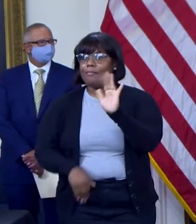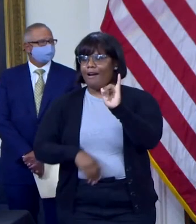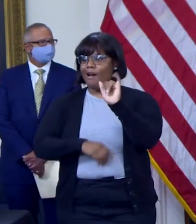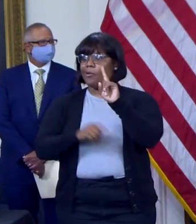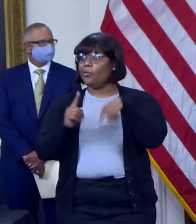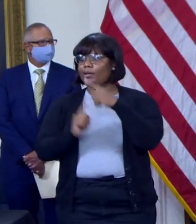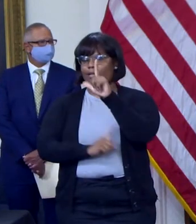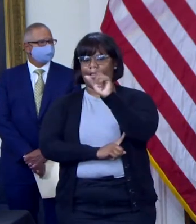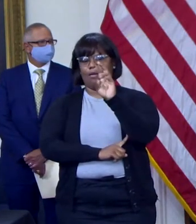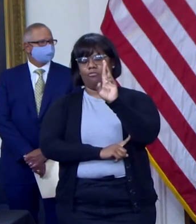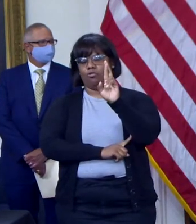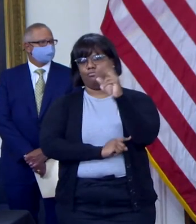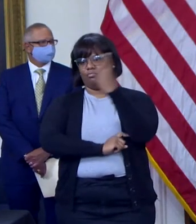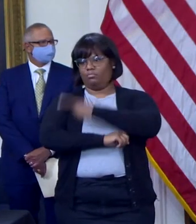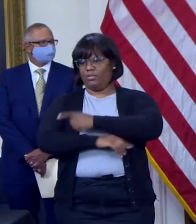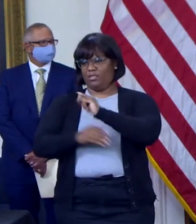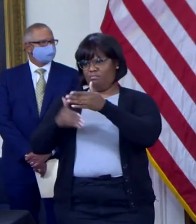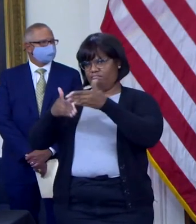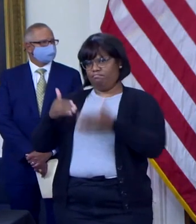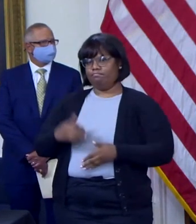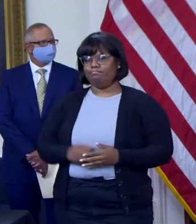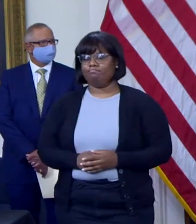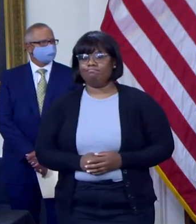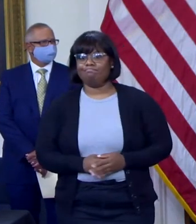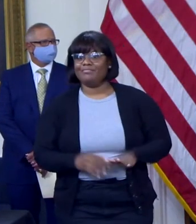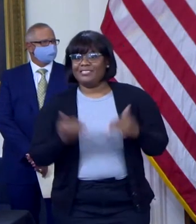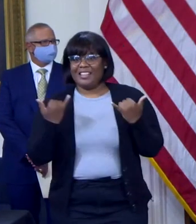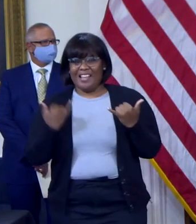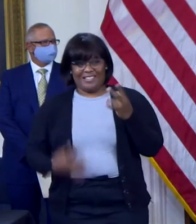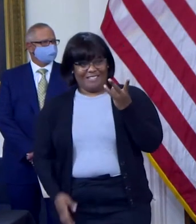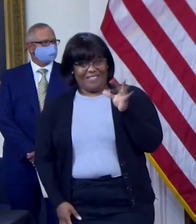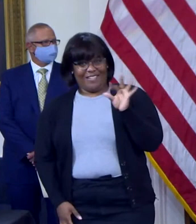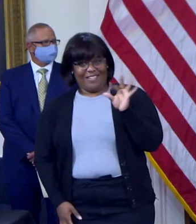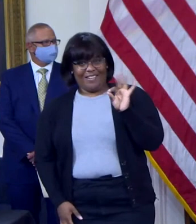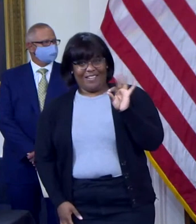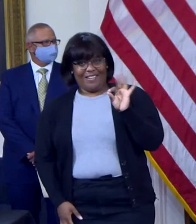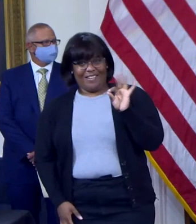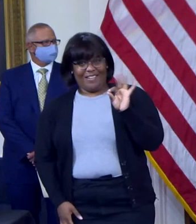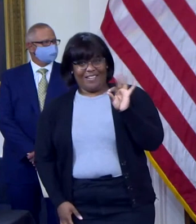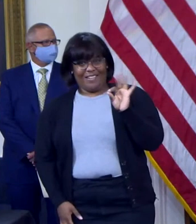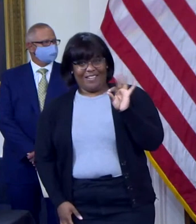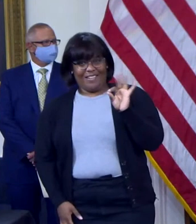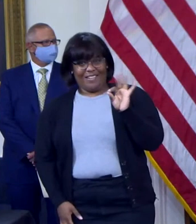79.5% of all Marylanders age 18 and older have